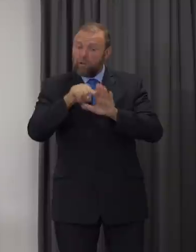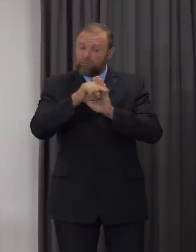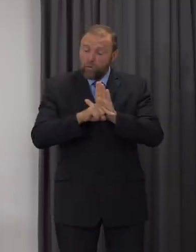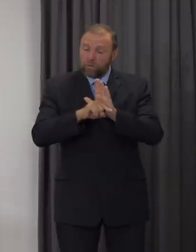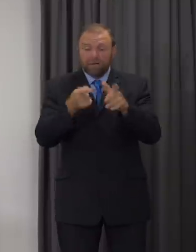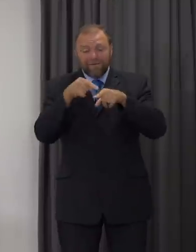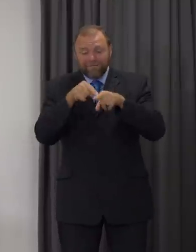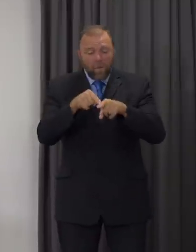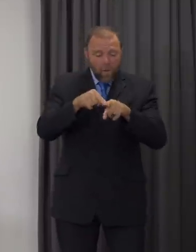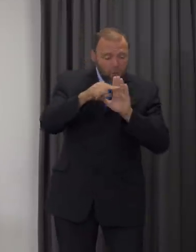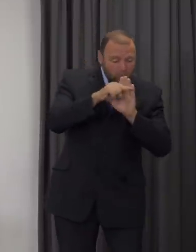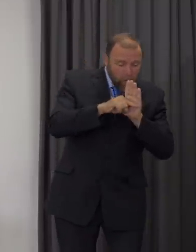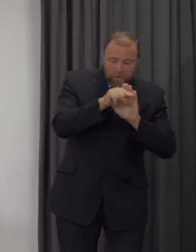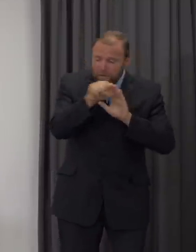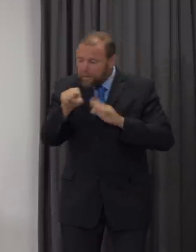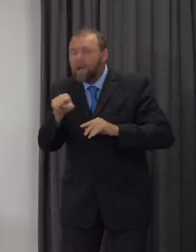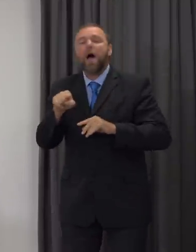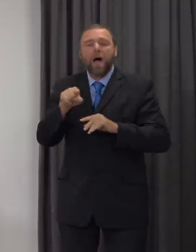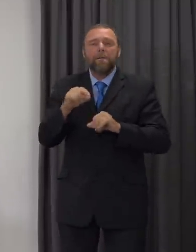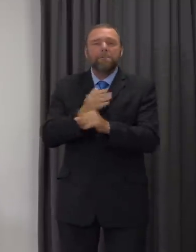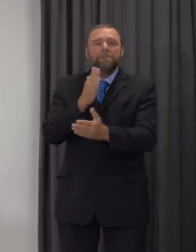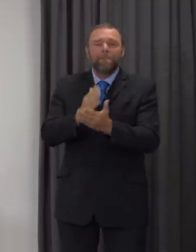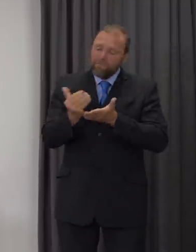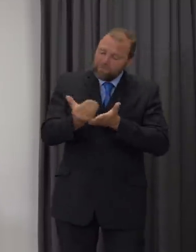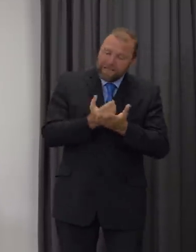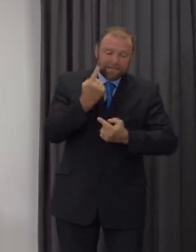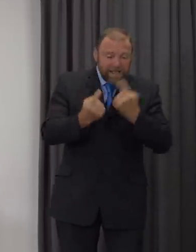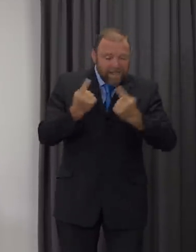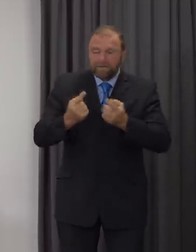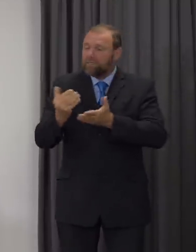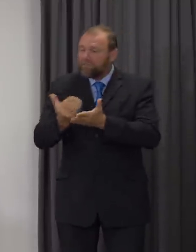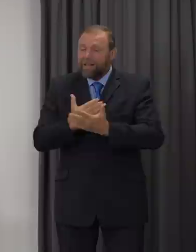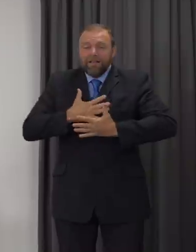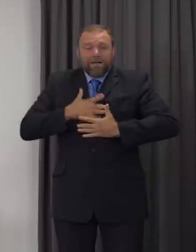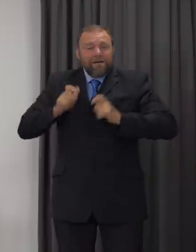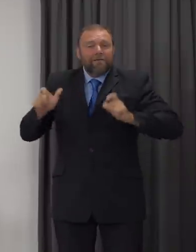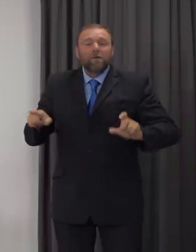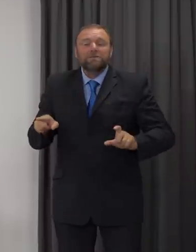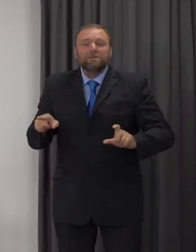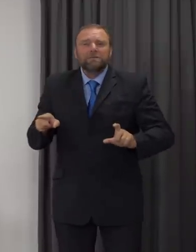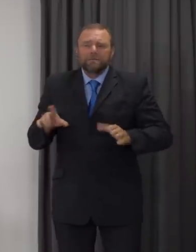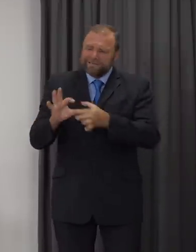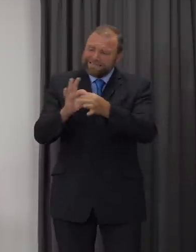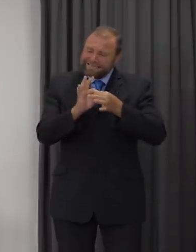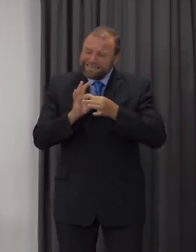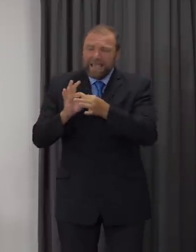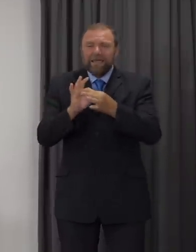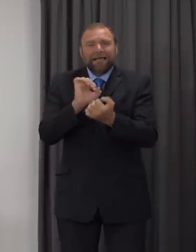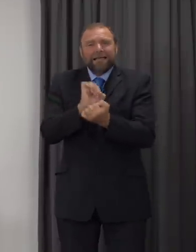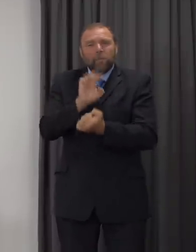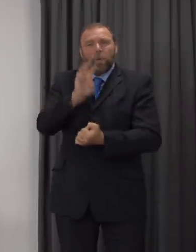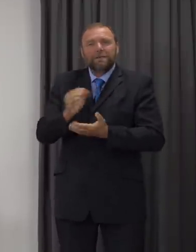the steps to protect them and their loved ones. Together, we can keep Wales